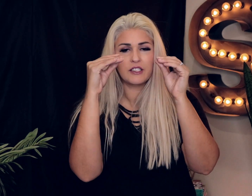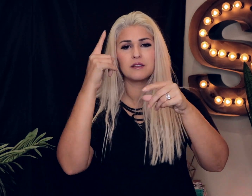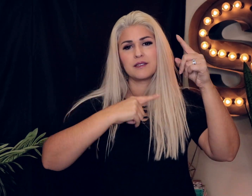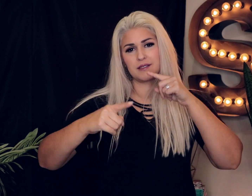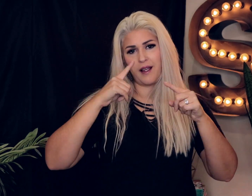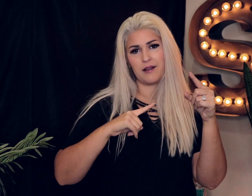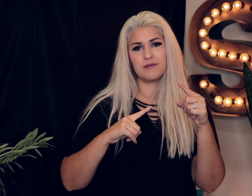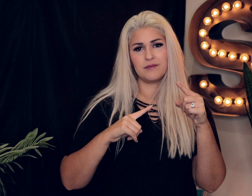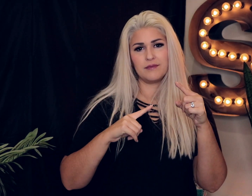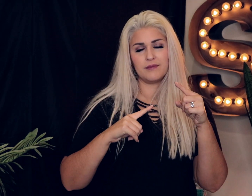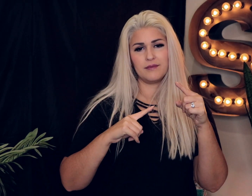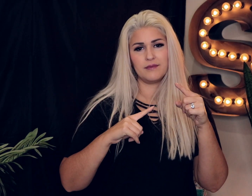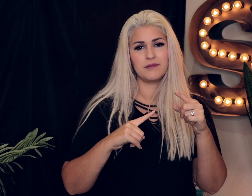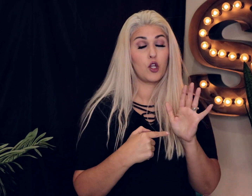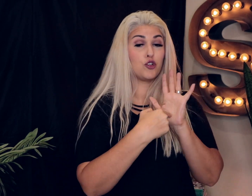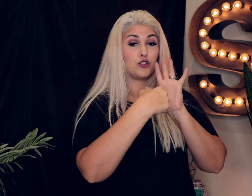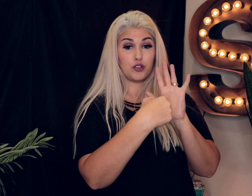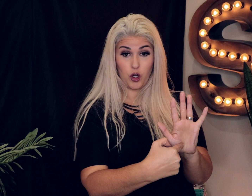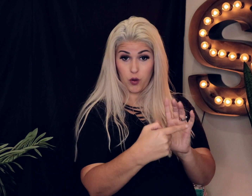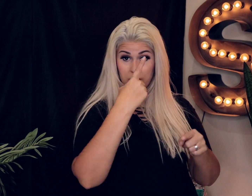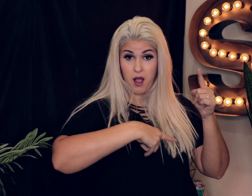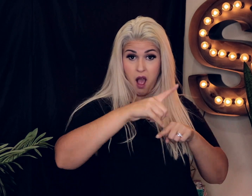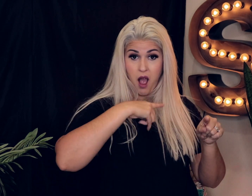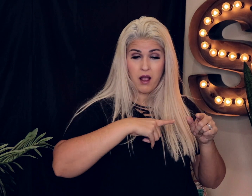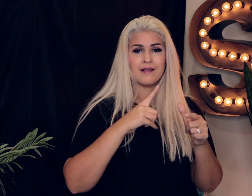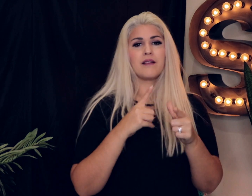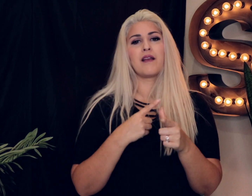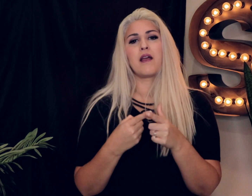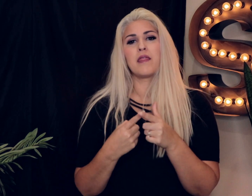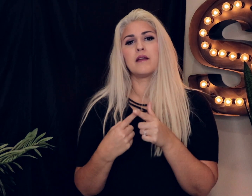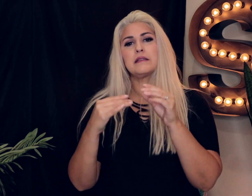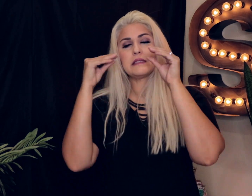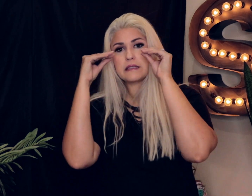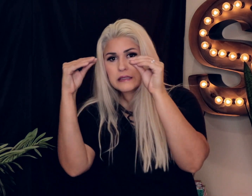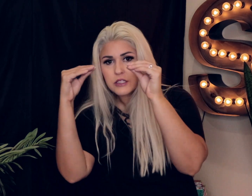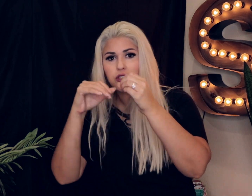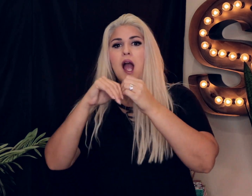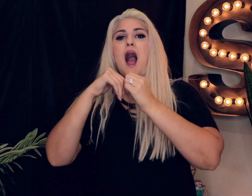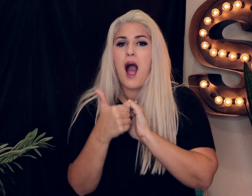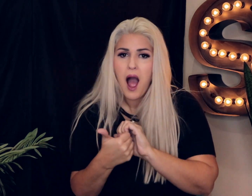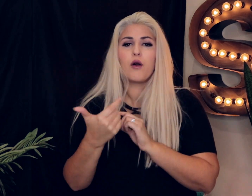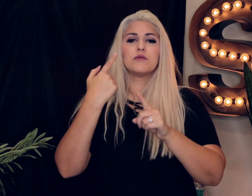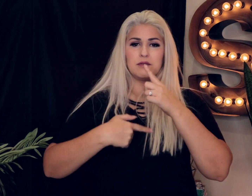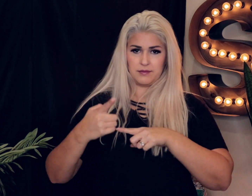teach you the sign so I'll show you the sign and then I'm gonna teach you how to sign it